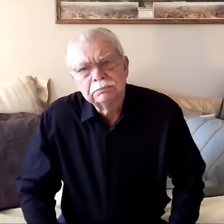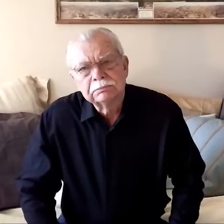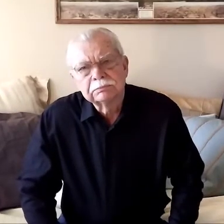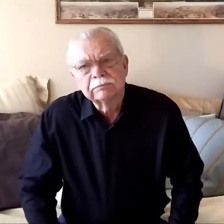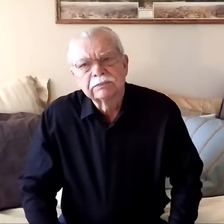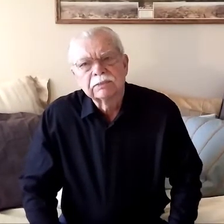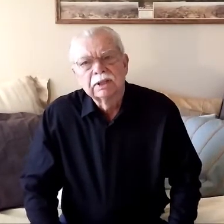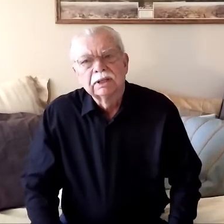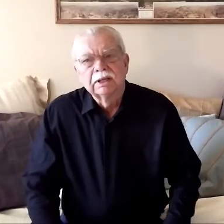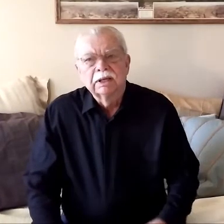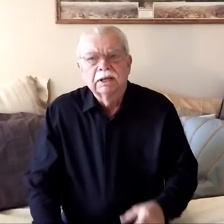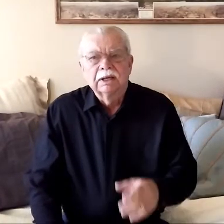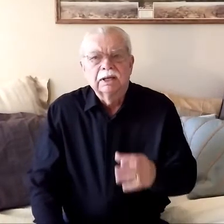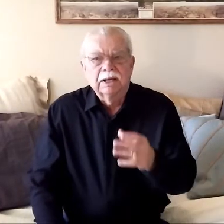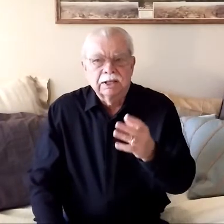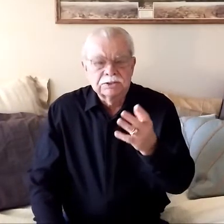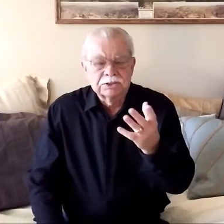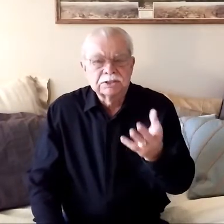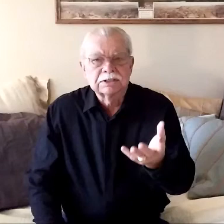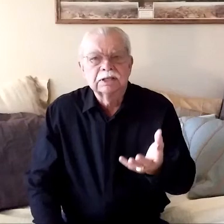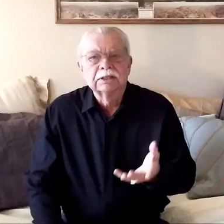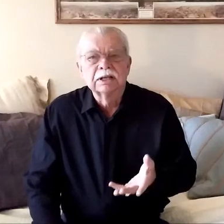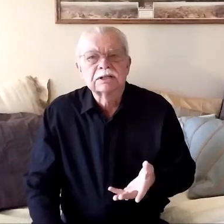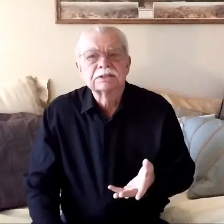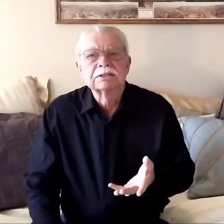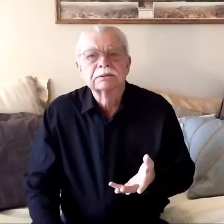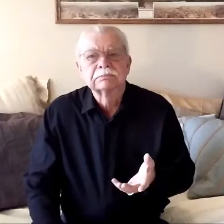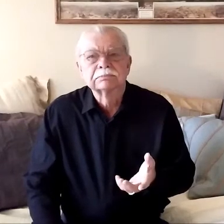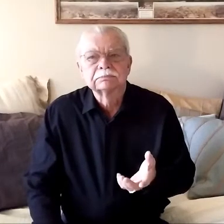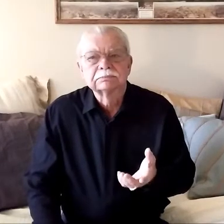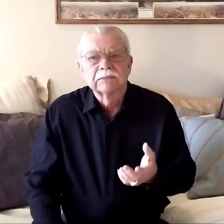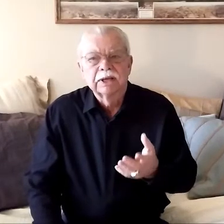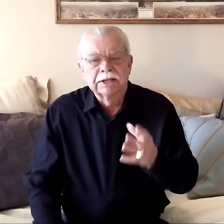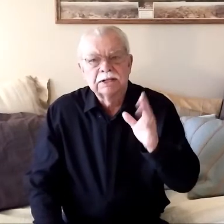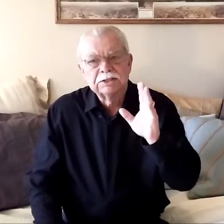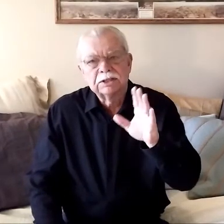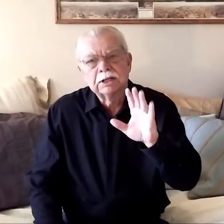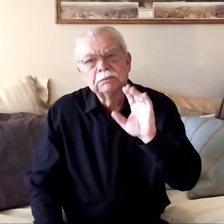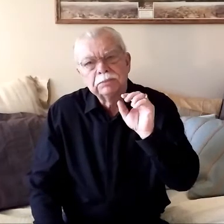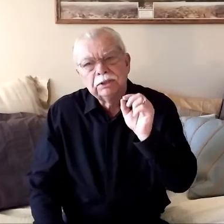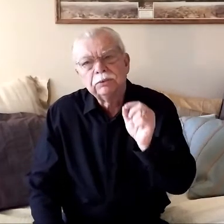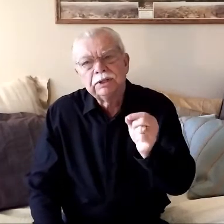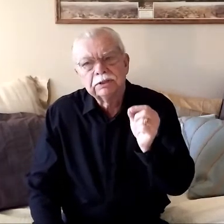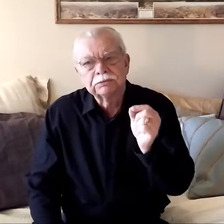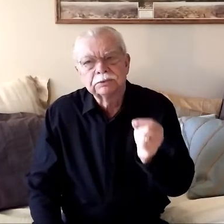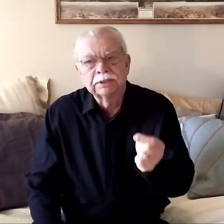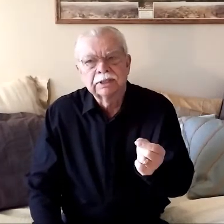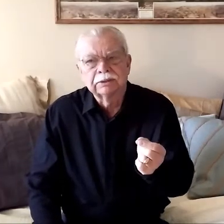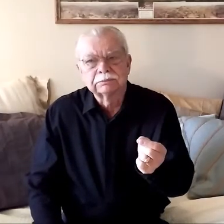and she said yes and then he said be quiet for now